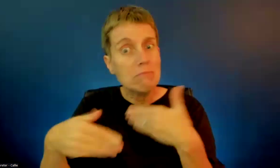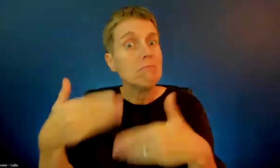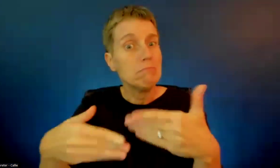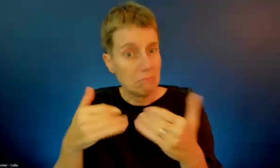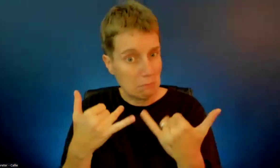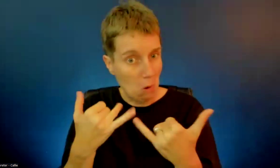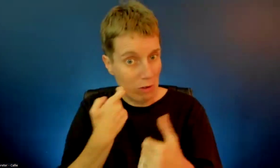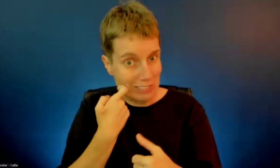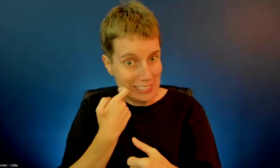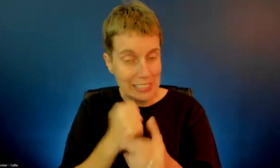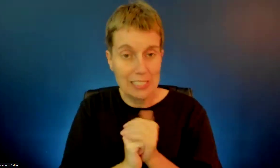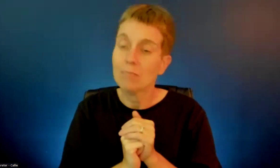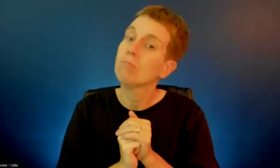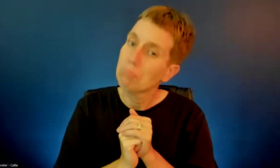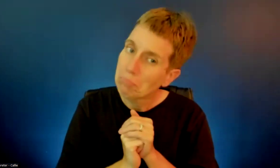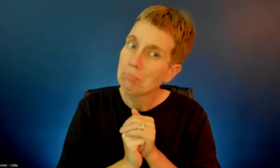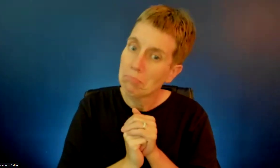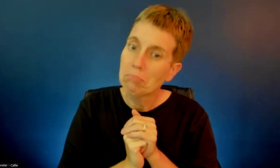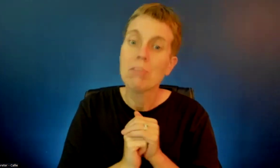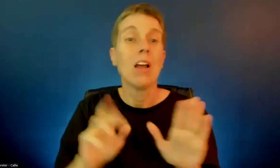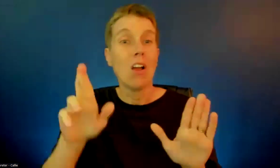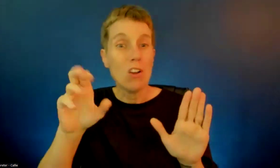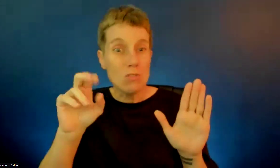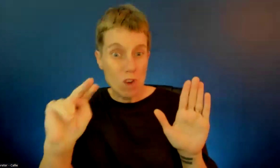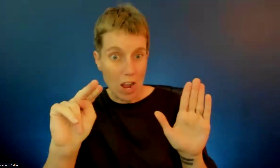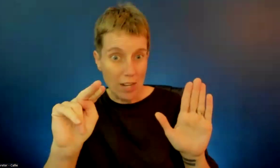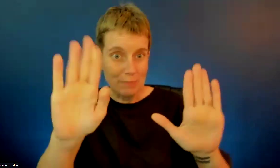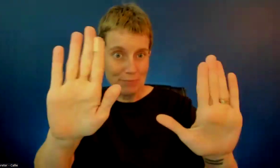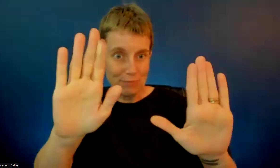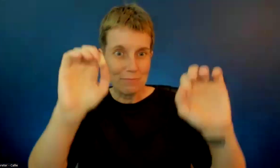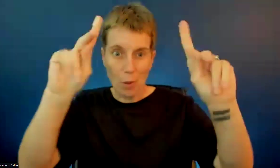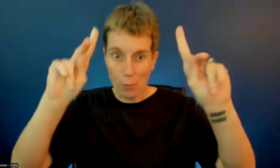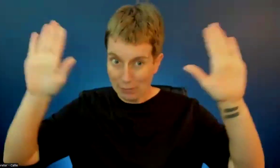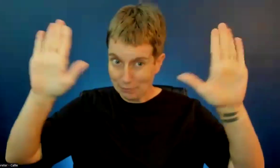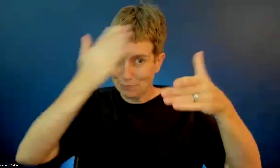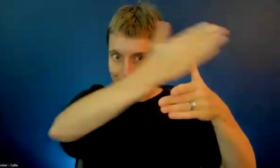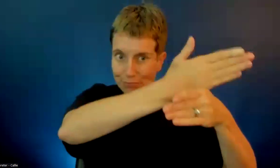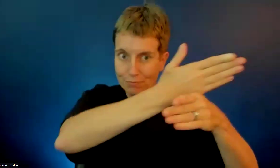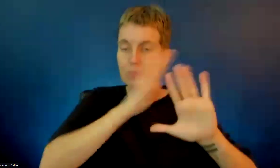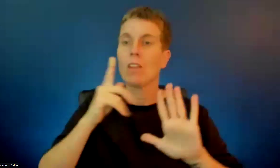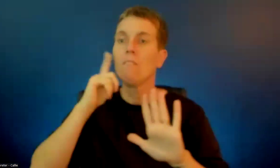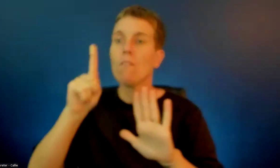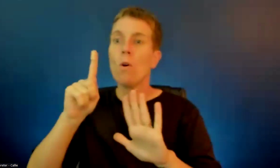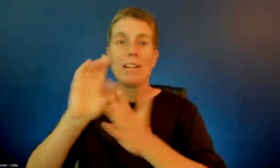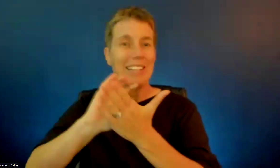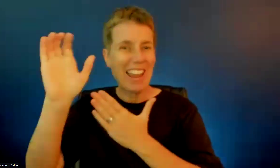Okay. Yes. As far as the calendar days go, the third Friday